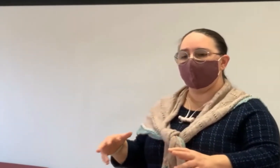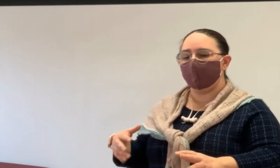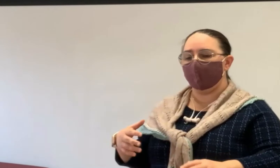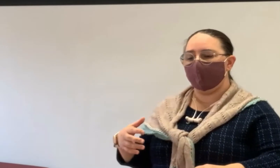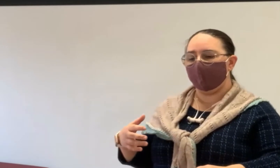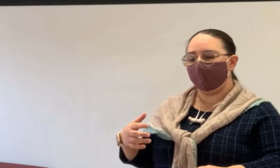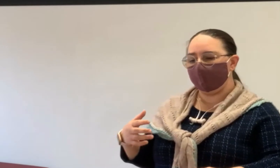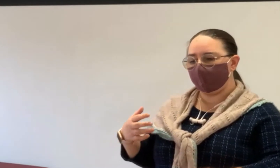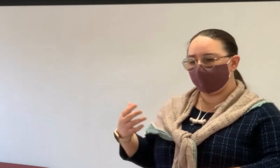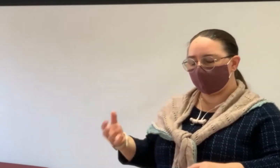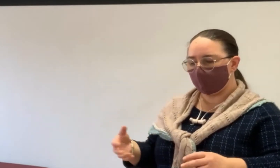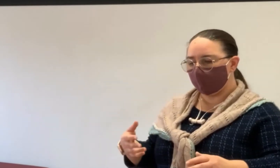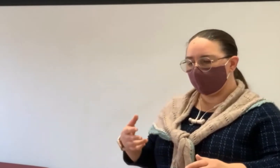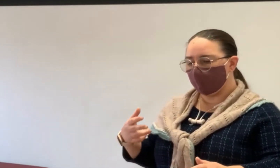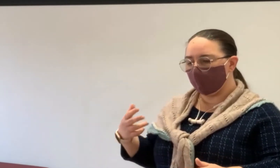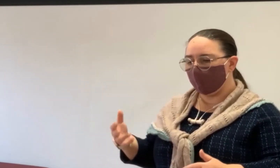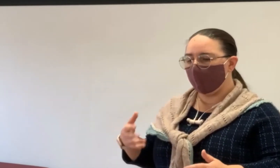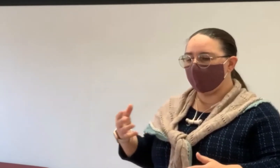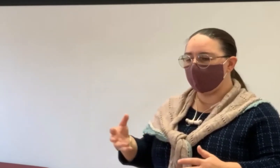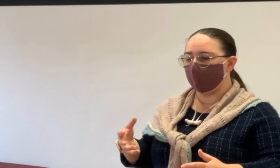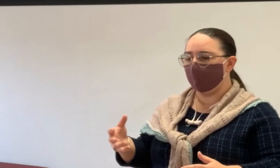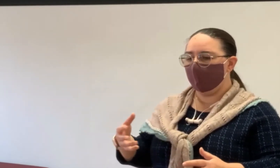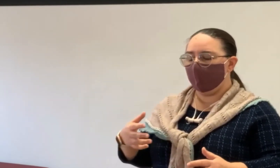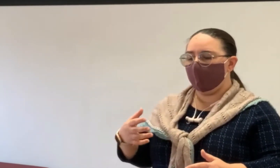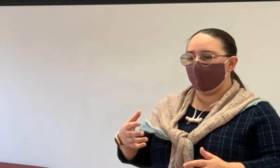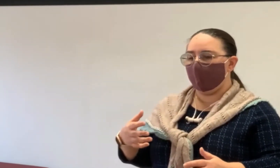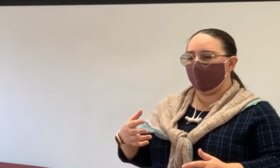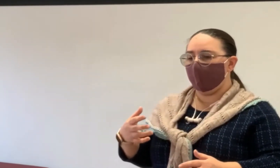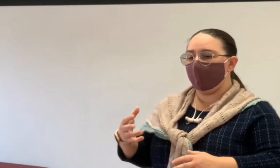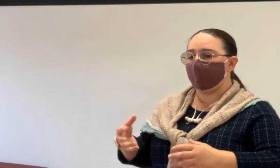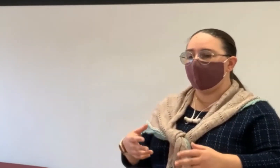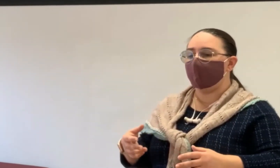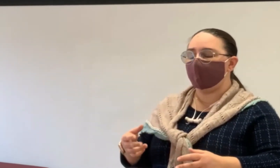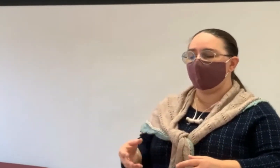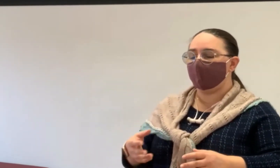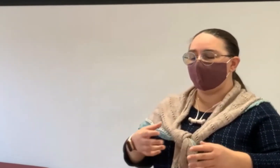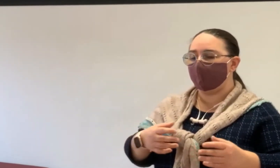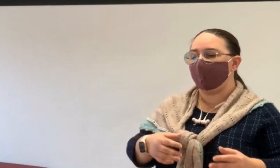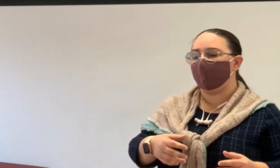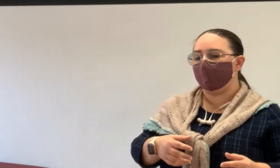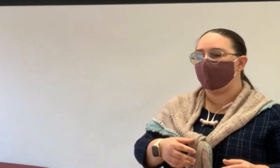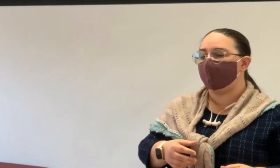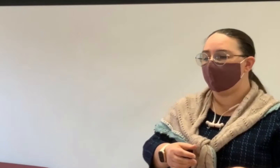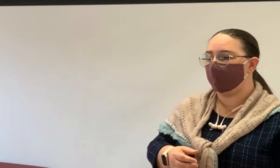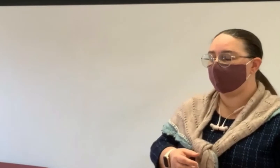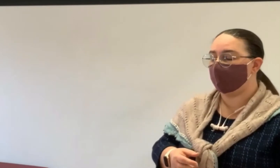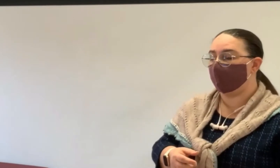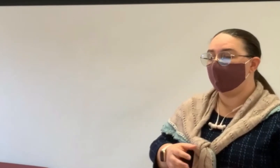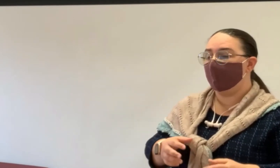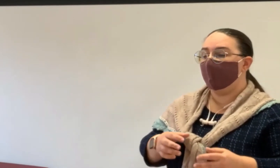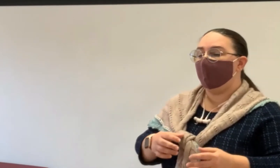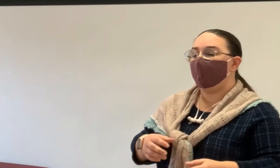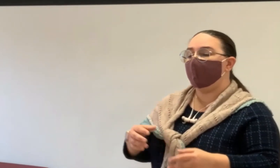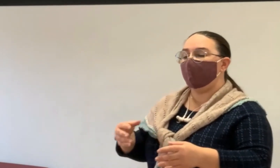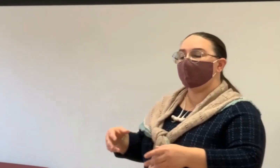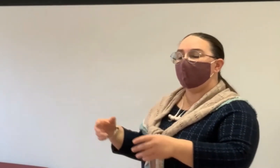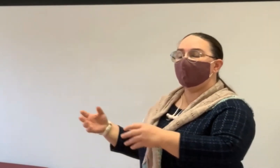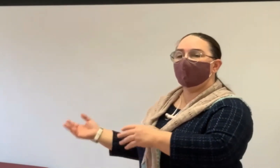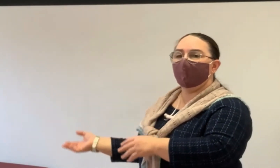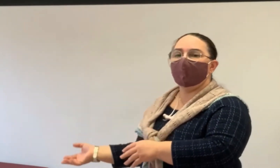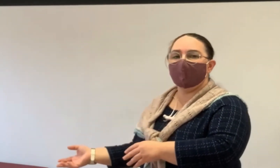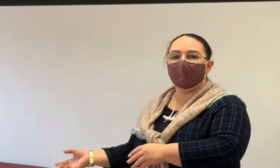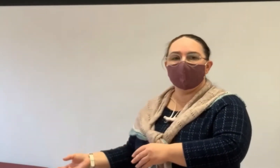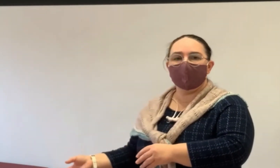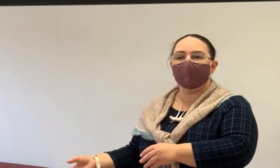mortgage, um, policy, uh, how those loans are structured changed a few years ago because